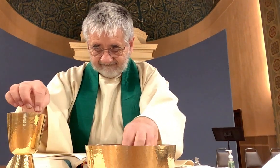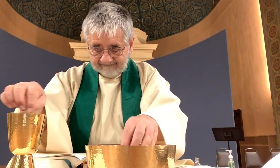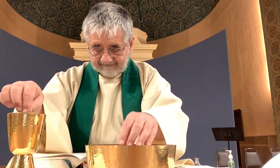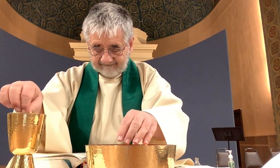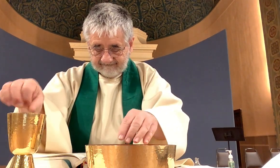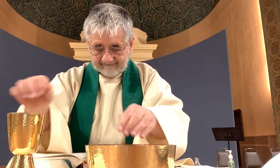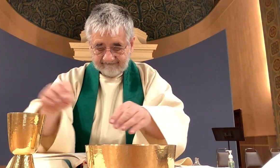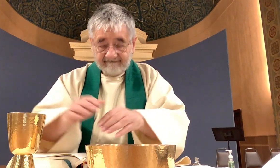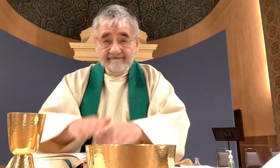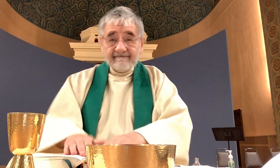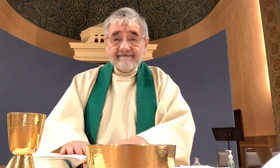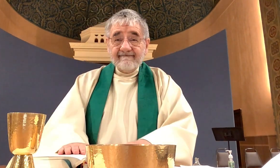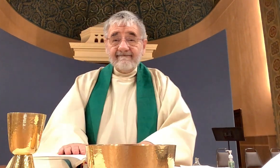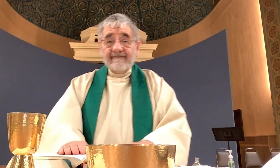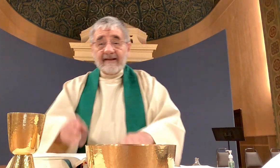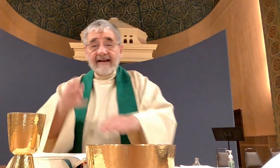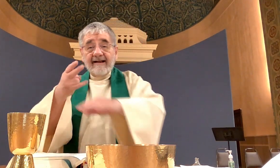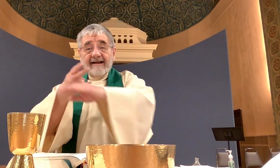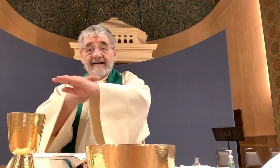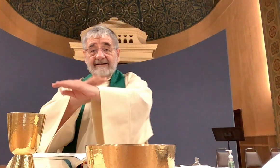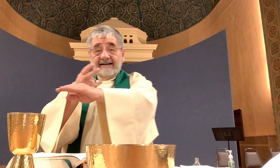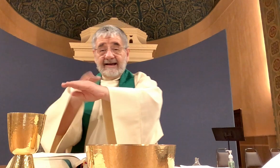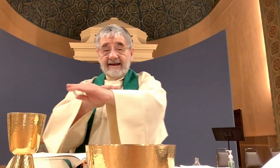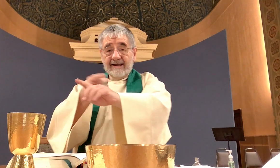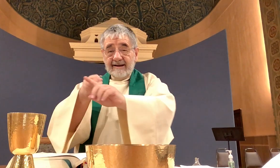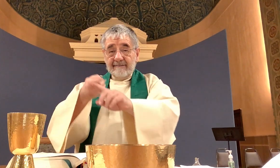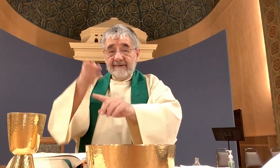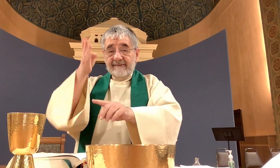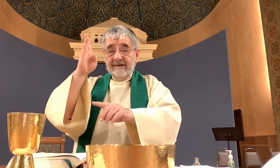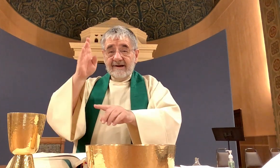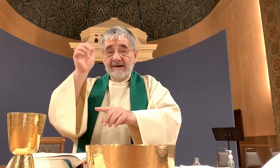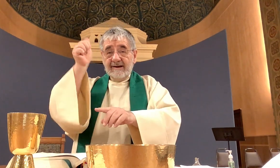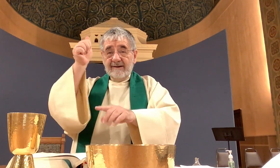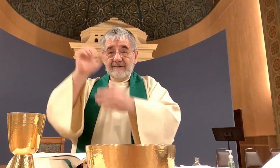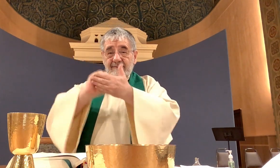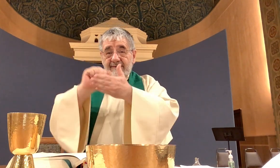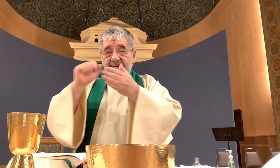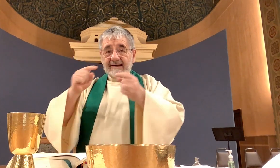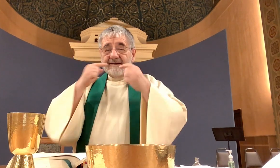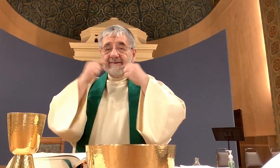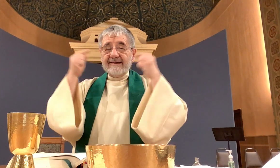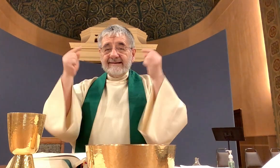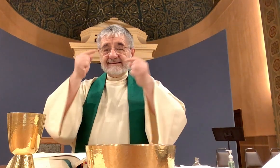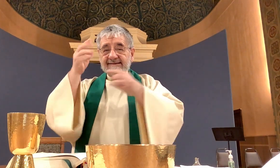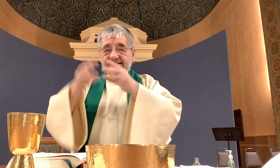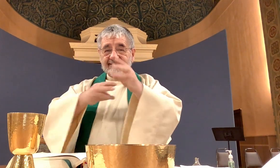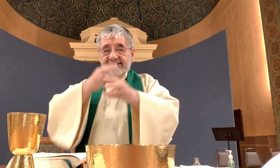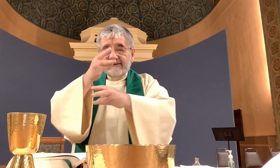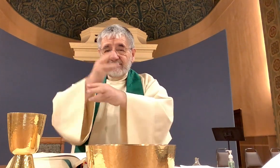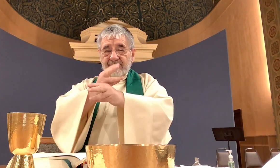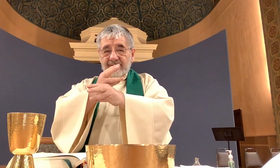lamb of god you take away the sins of the world have mercy on us